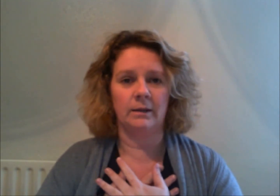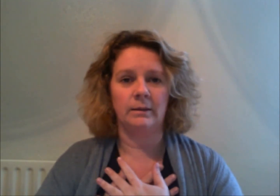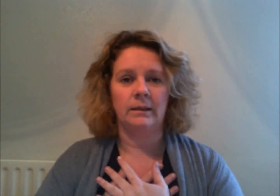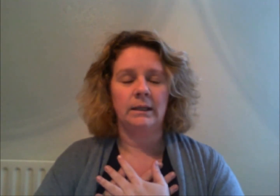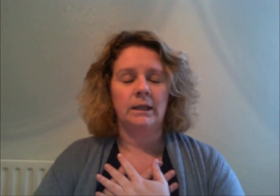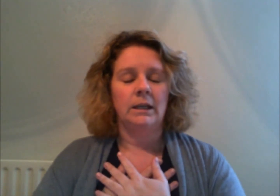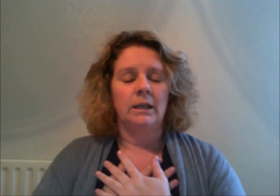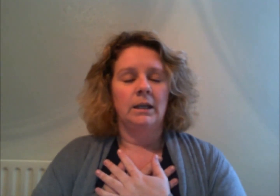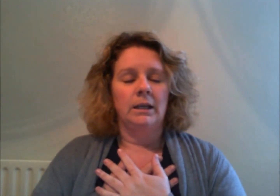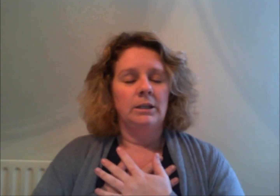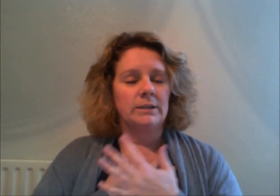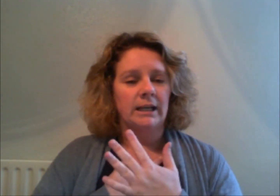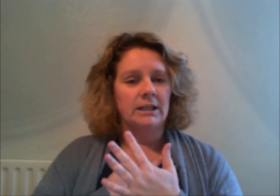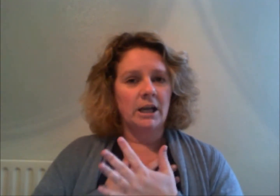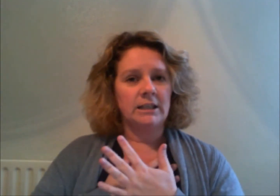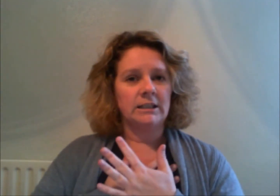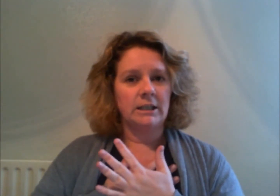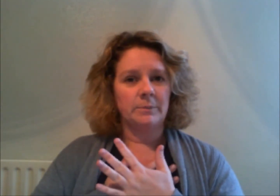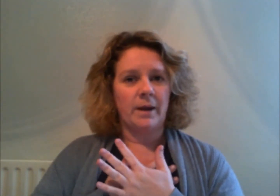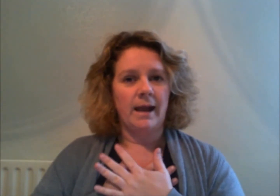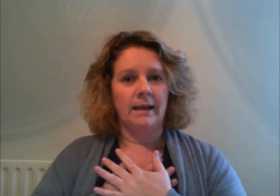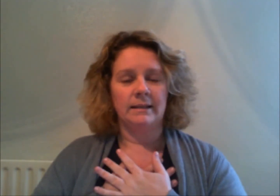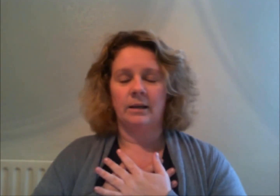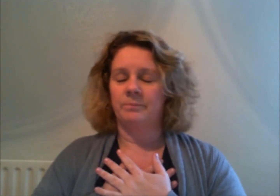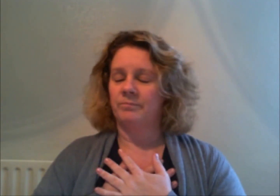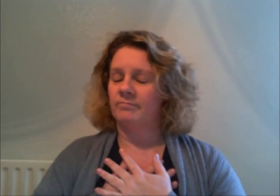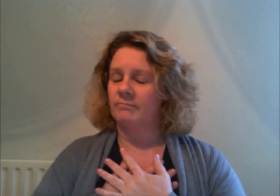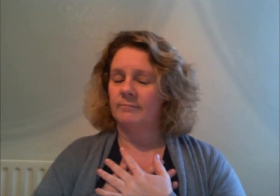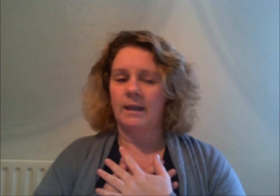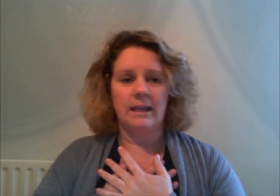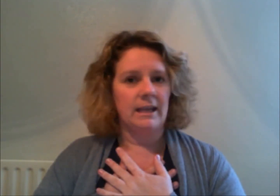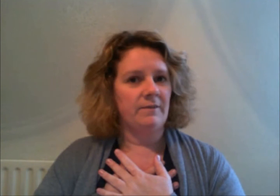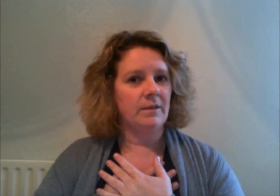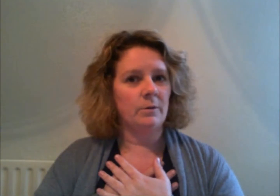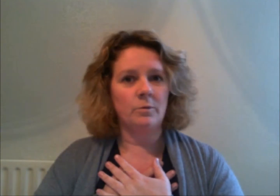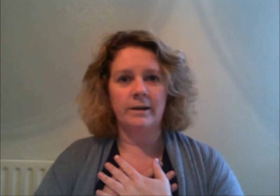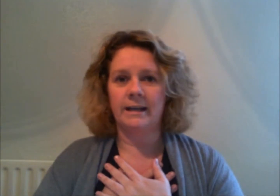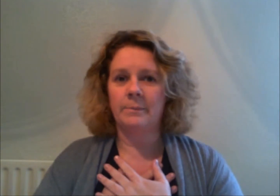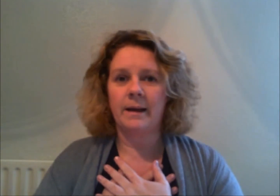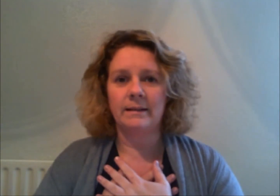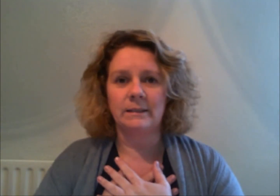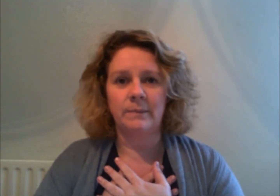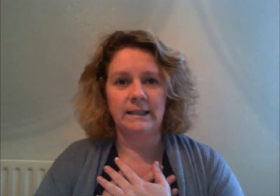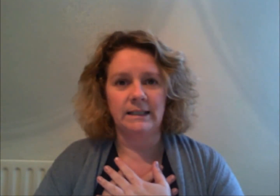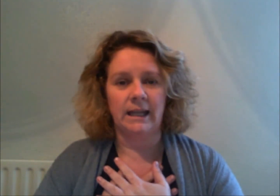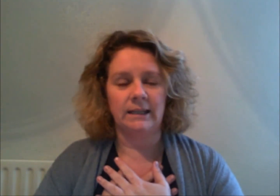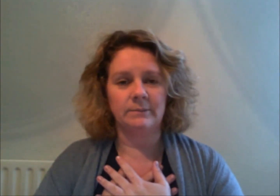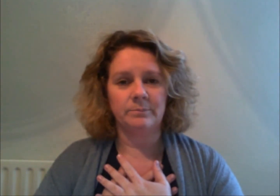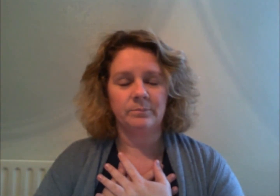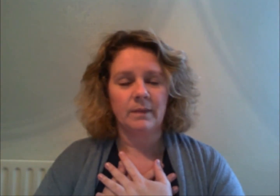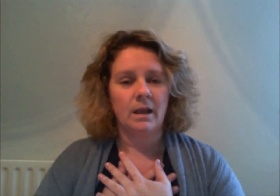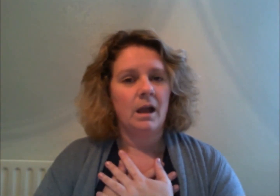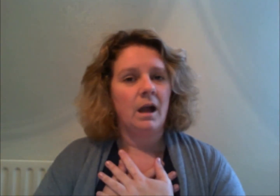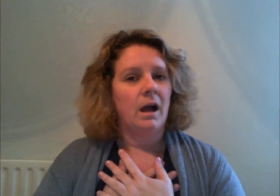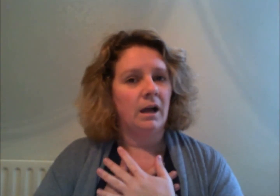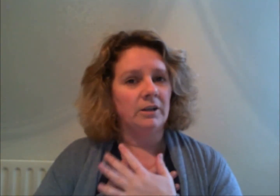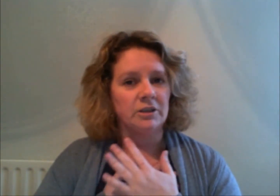you take a nice deep breath so even though I'm worrying about this meeting I just